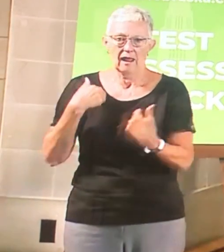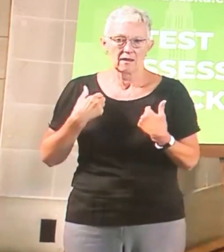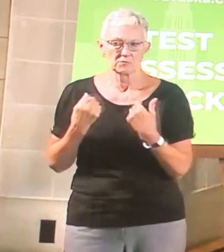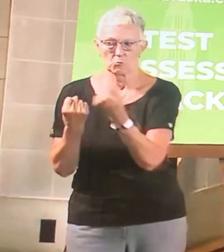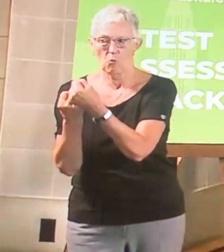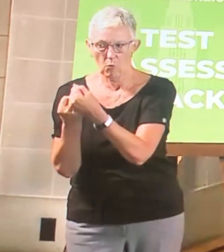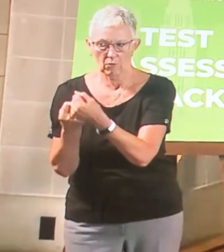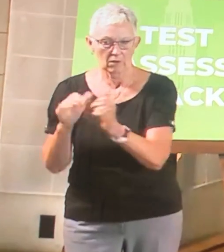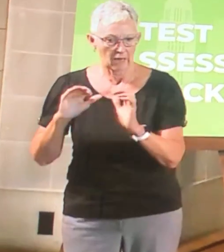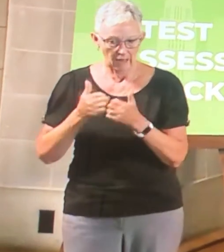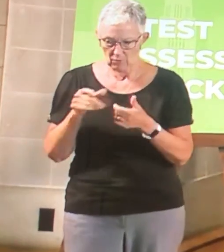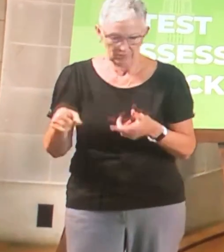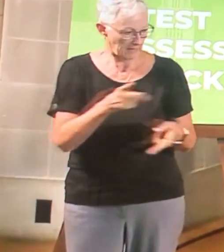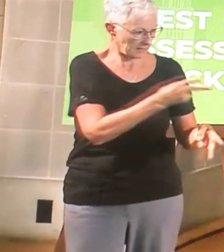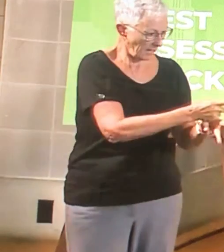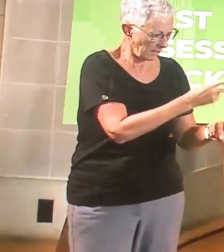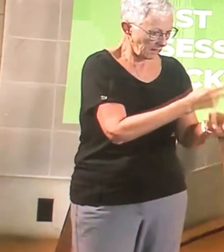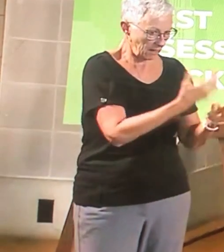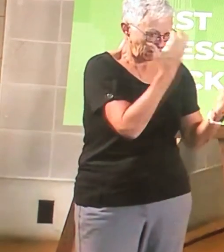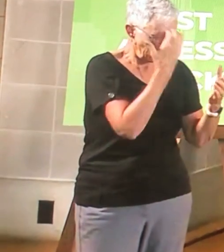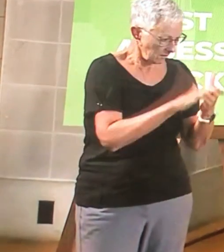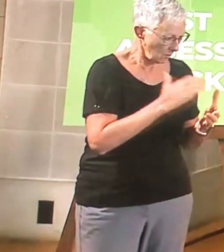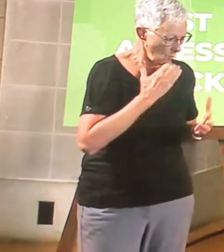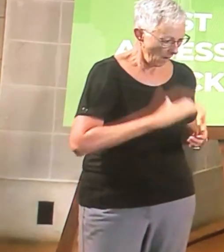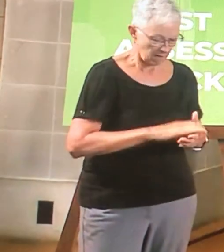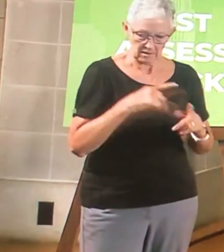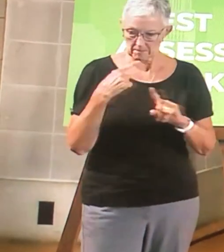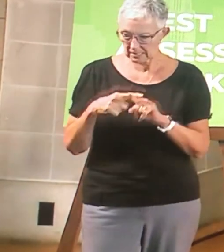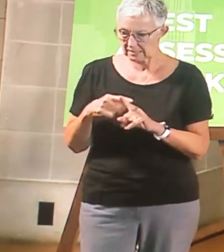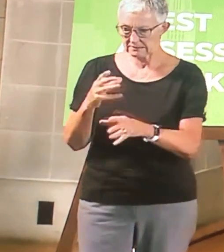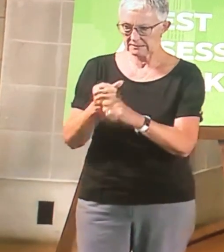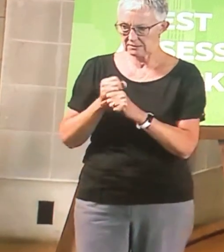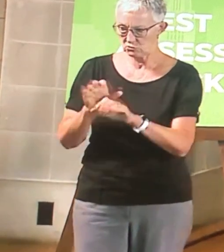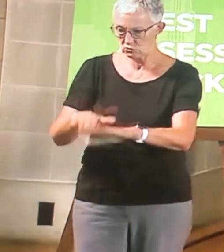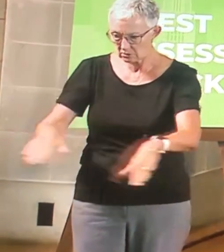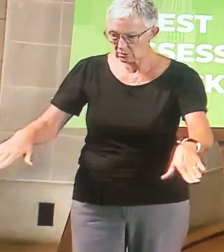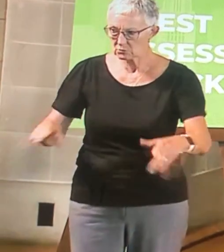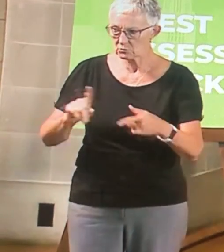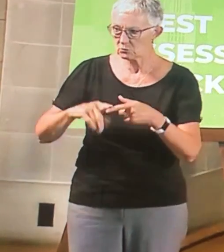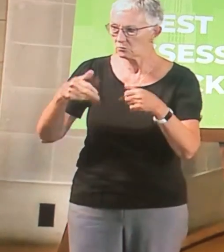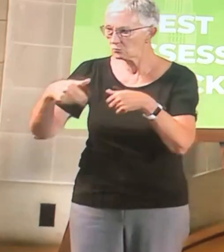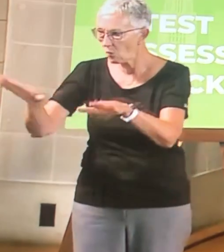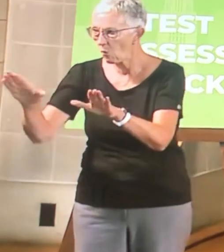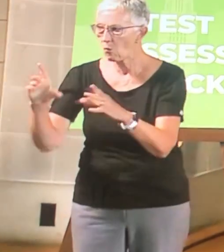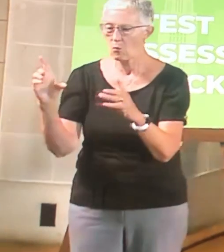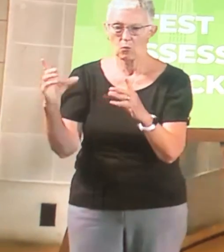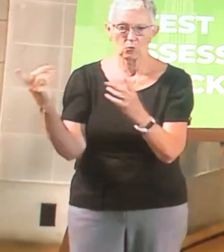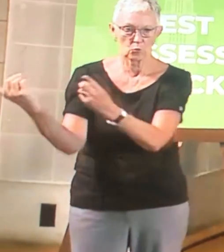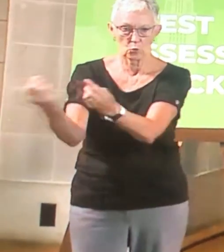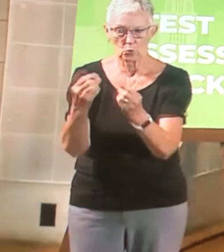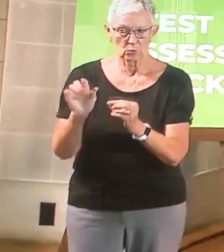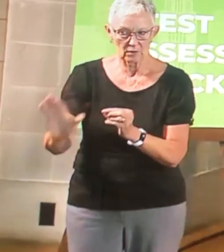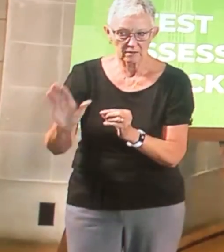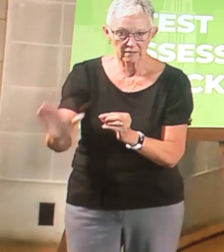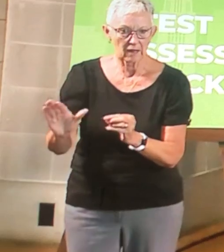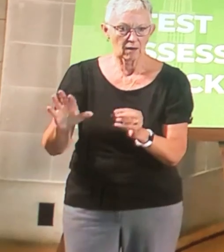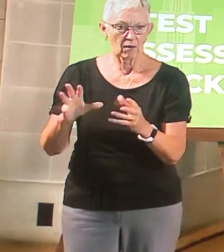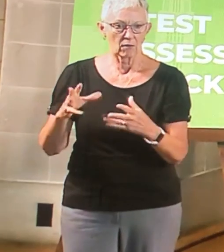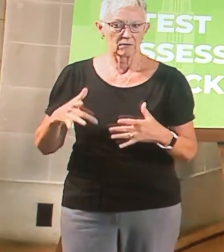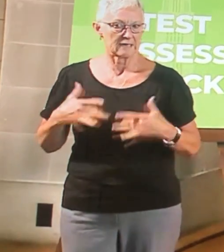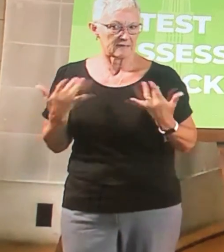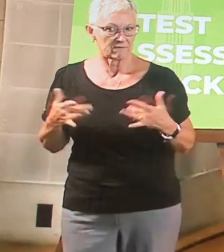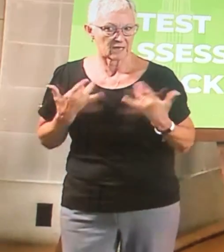making sure that their loved one has the proper medical care to the legal financial complex medical issues all those sort of things.